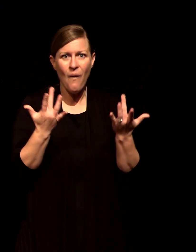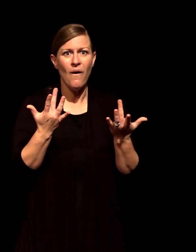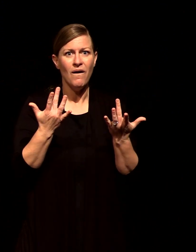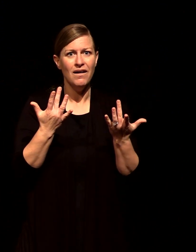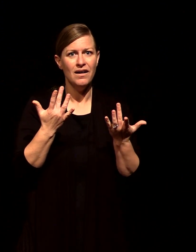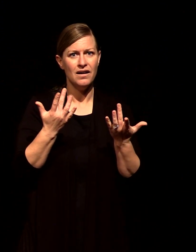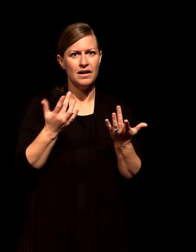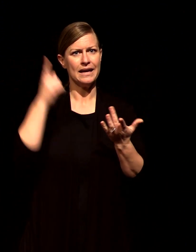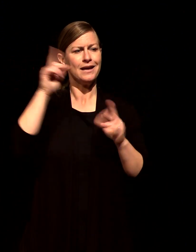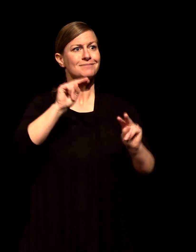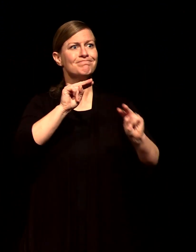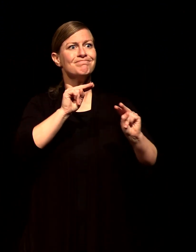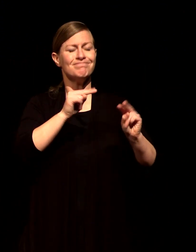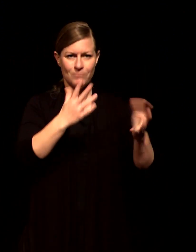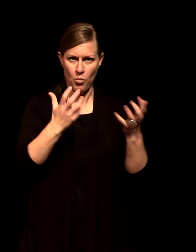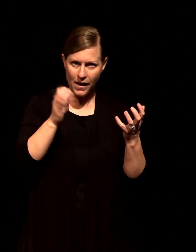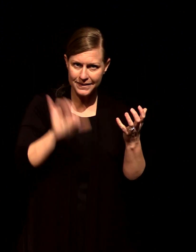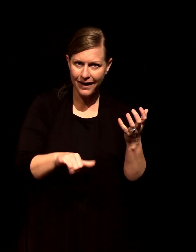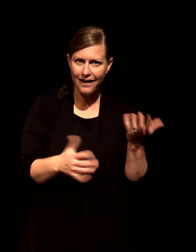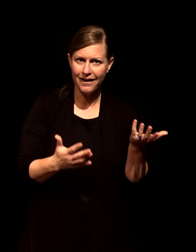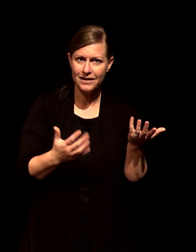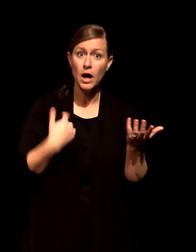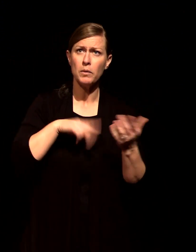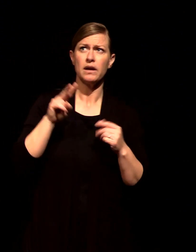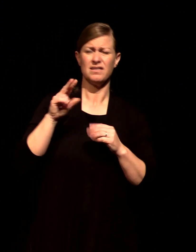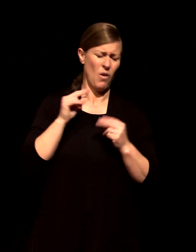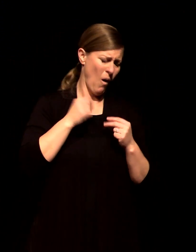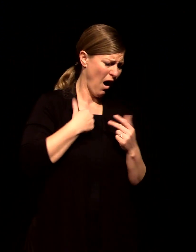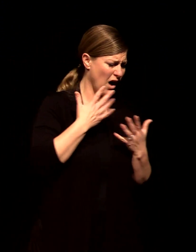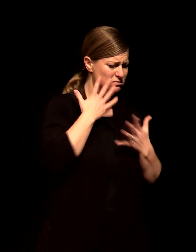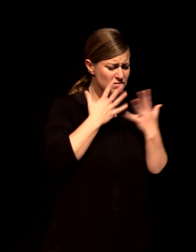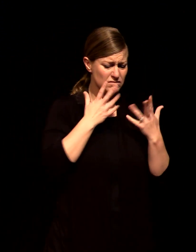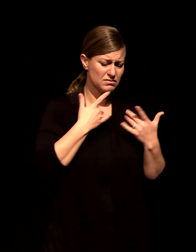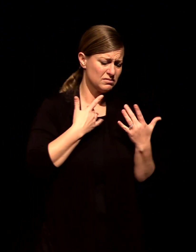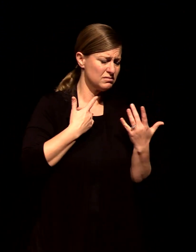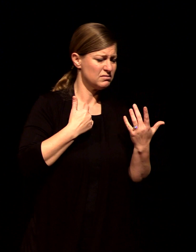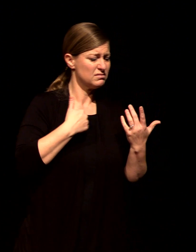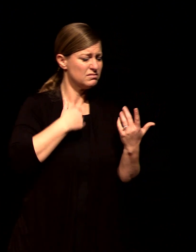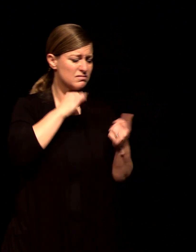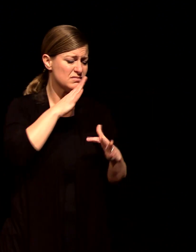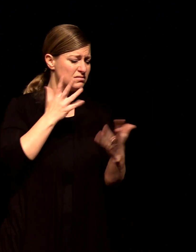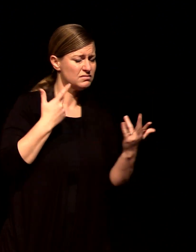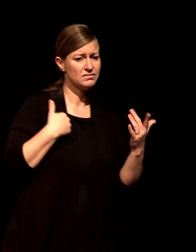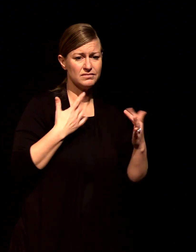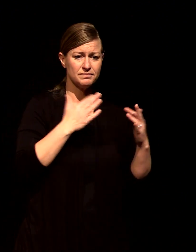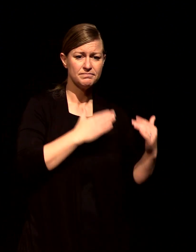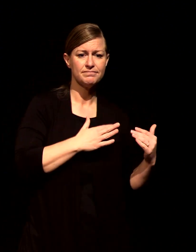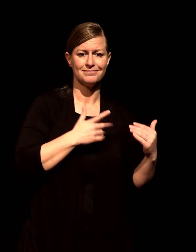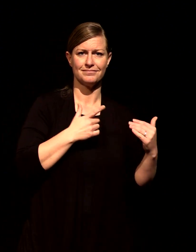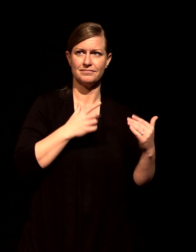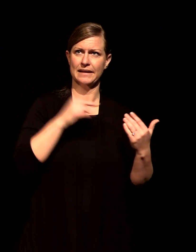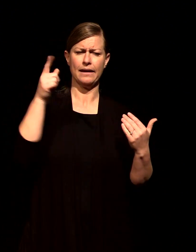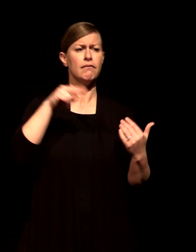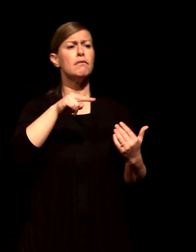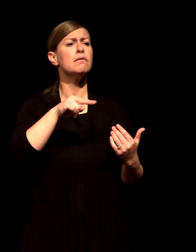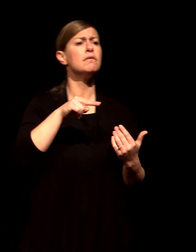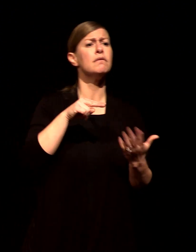I spent a lot of time this past week trying to think of of how to actually illustrate this idea that that